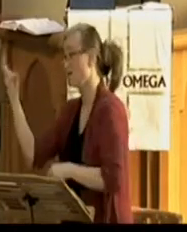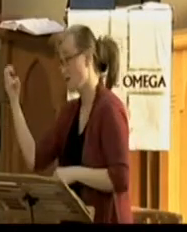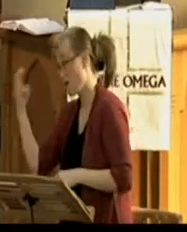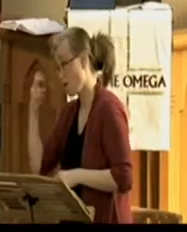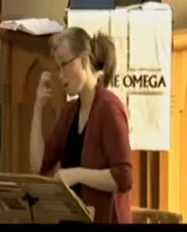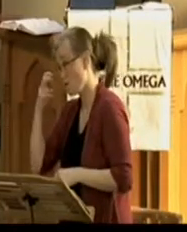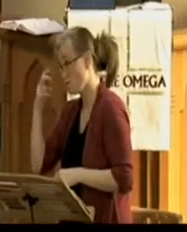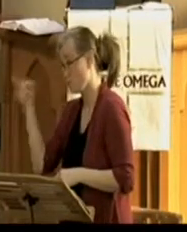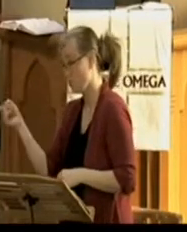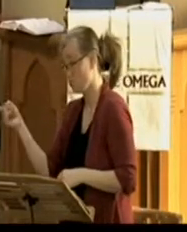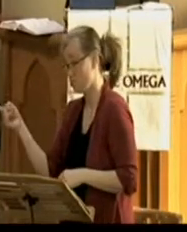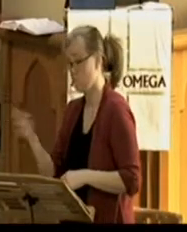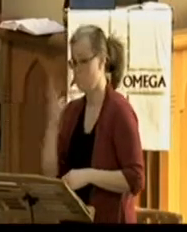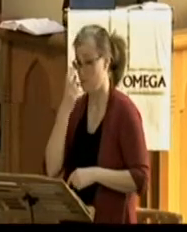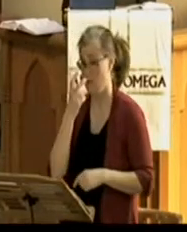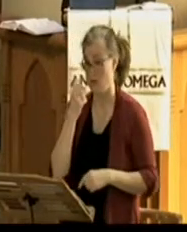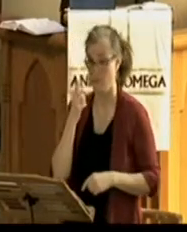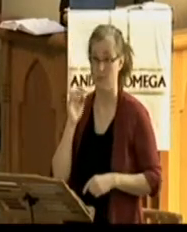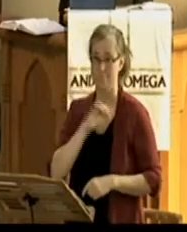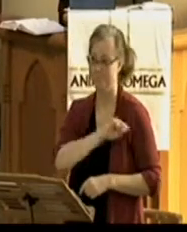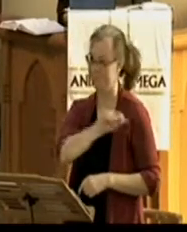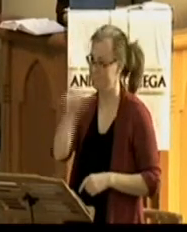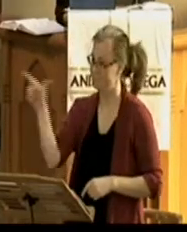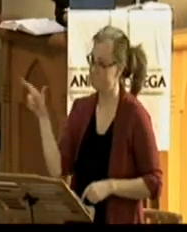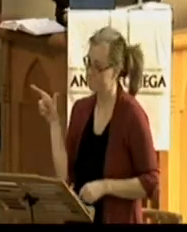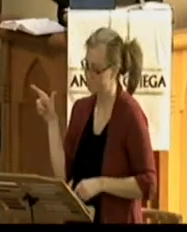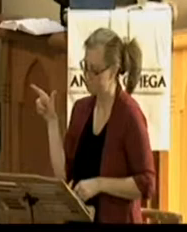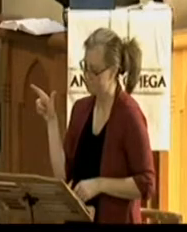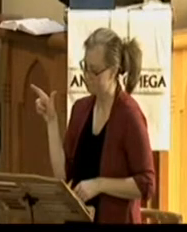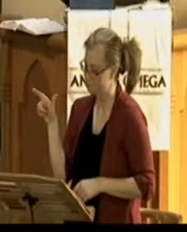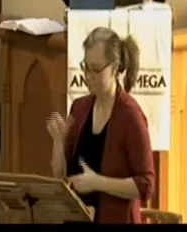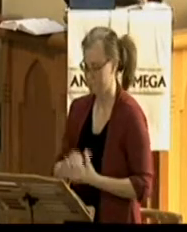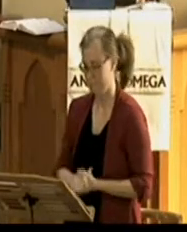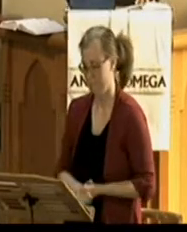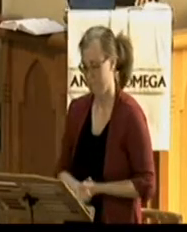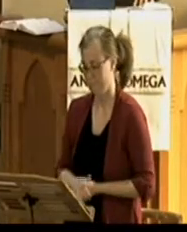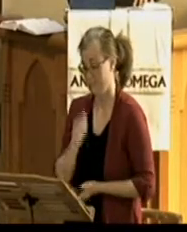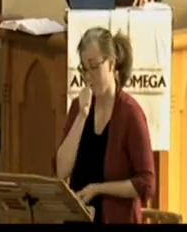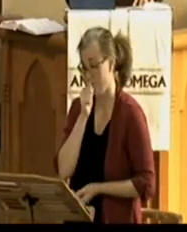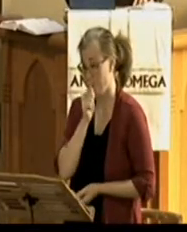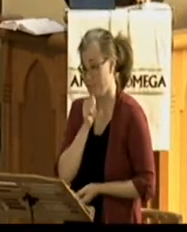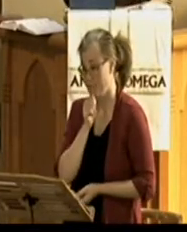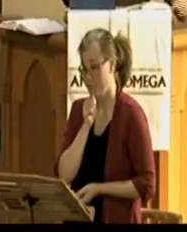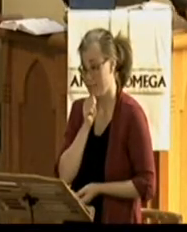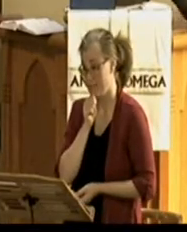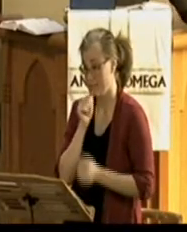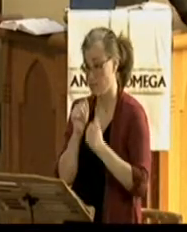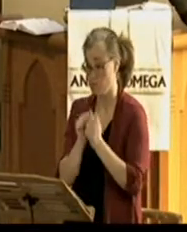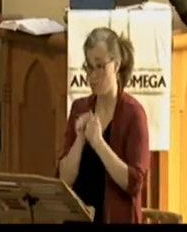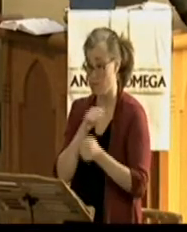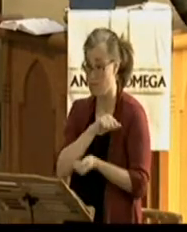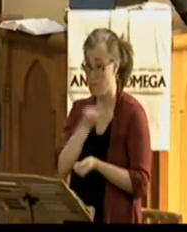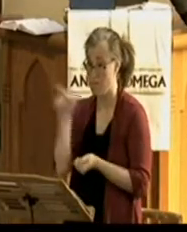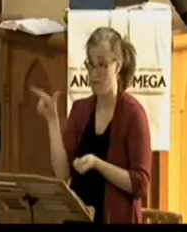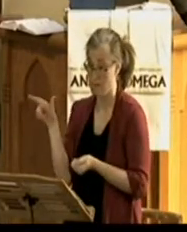doubt, without sin. And so we need to patiently and graciously and prayerfully argue the truth to our own hearts.